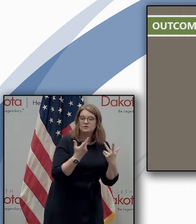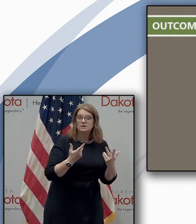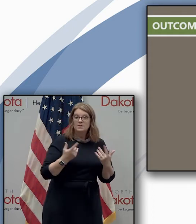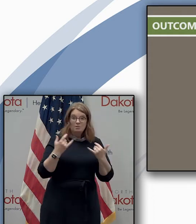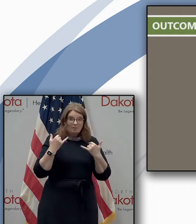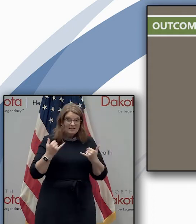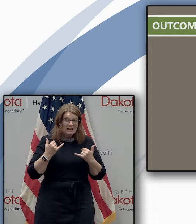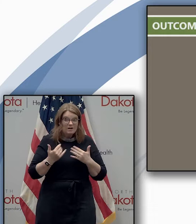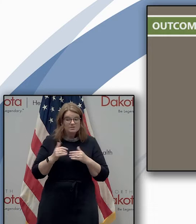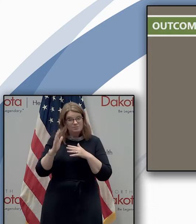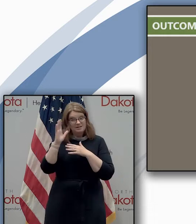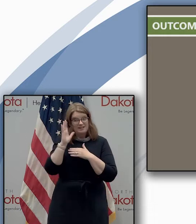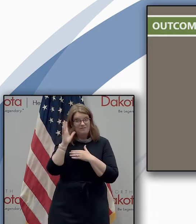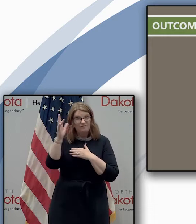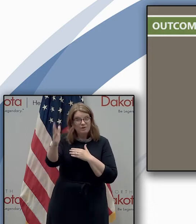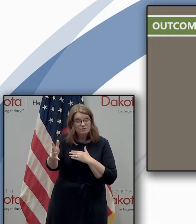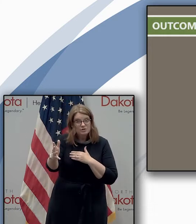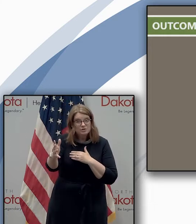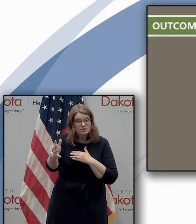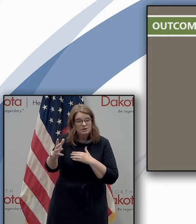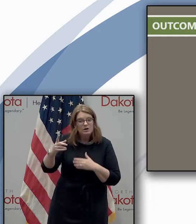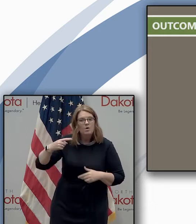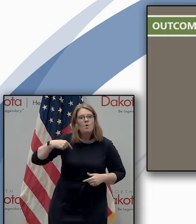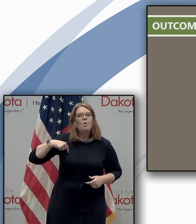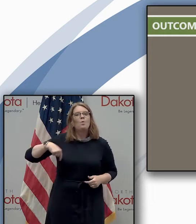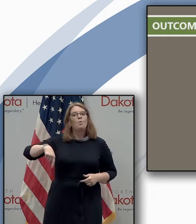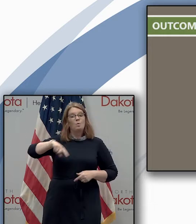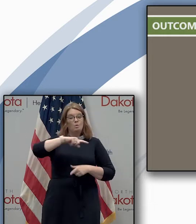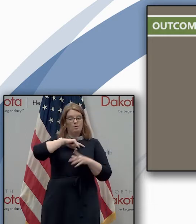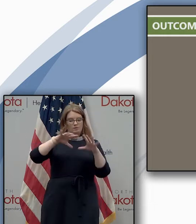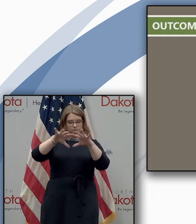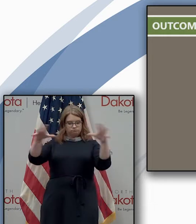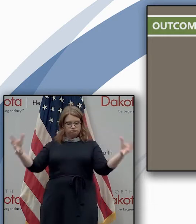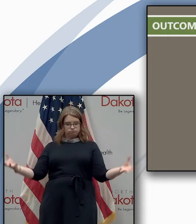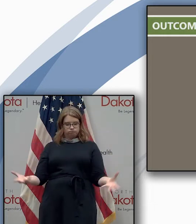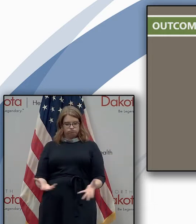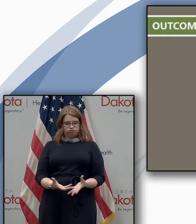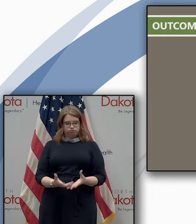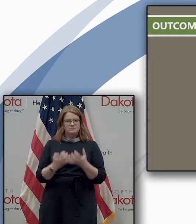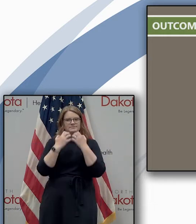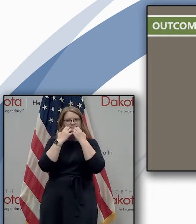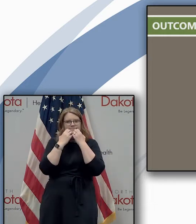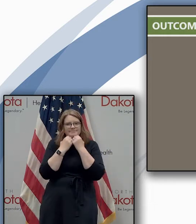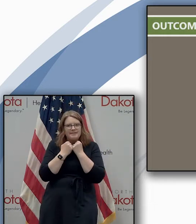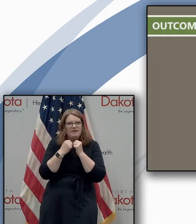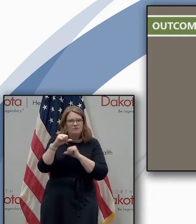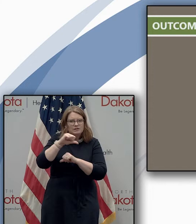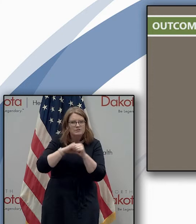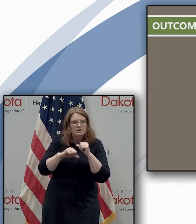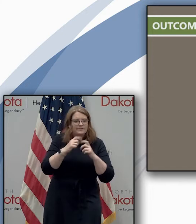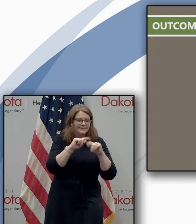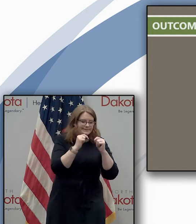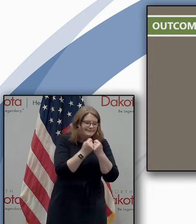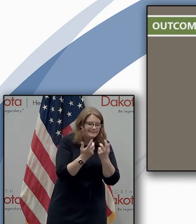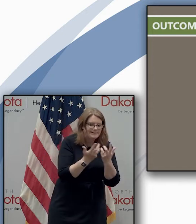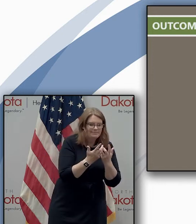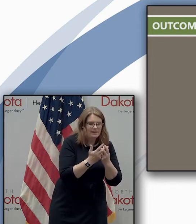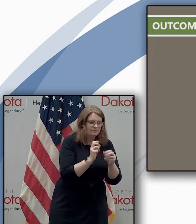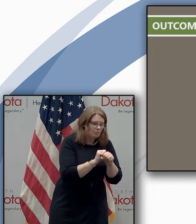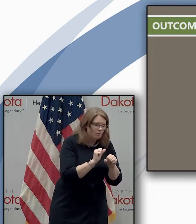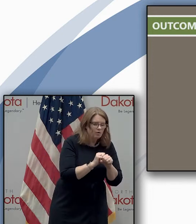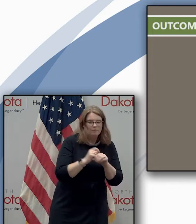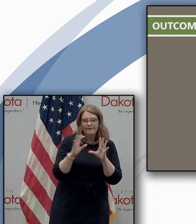go forward we've also got a collective responsibility to care for each other our teammates at work our family members